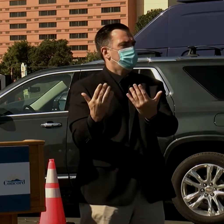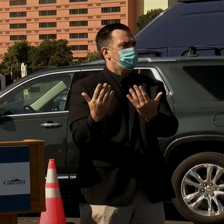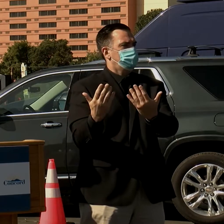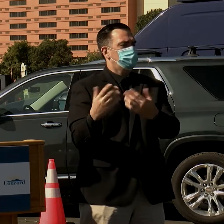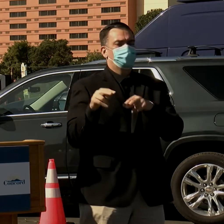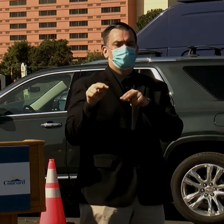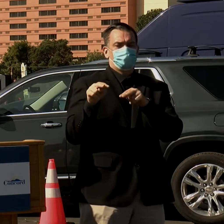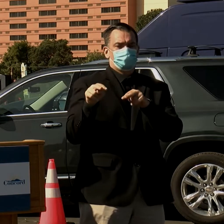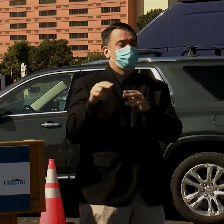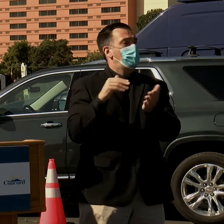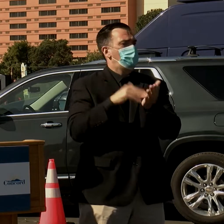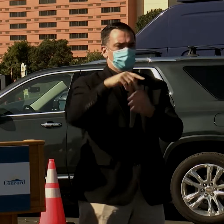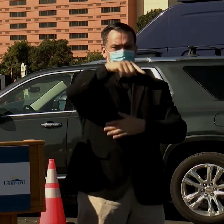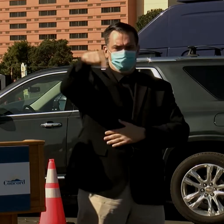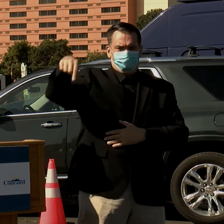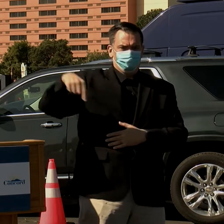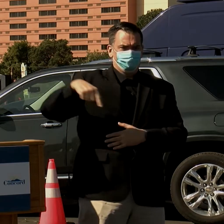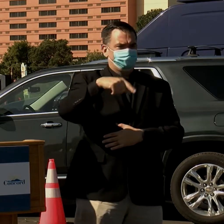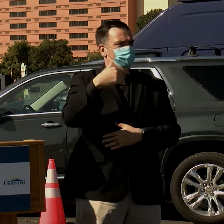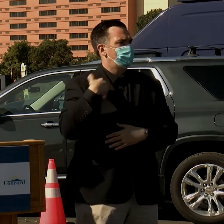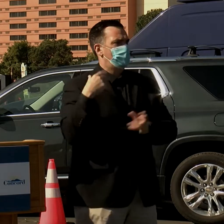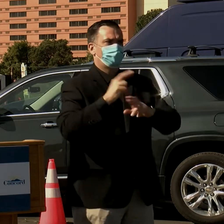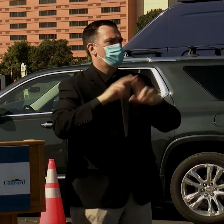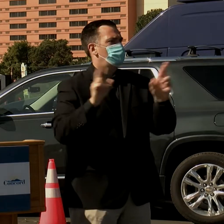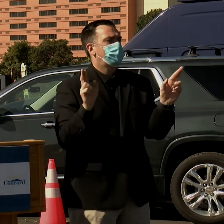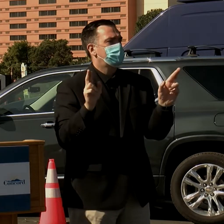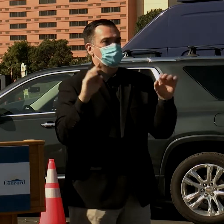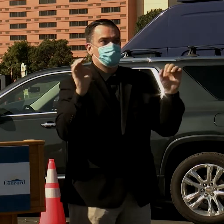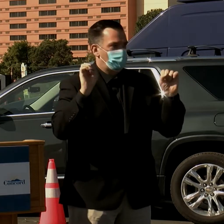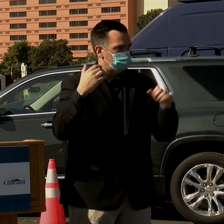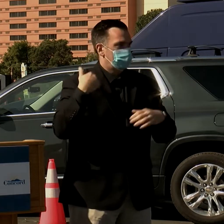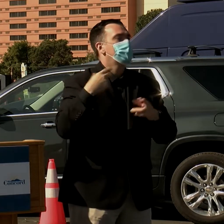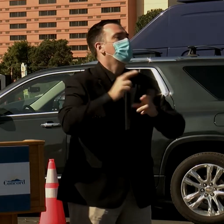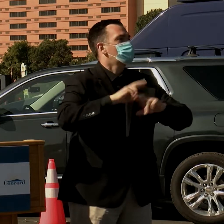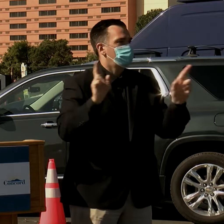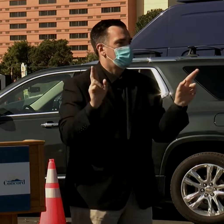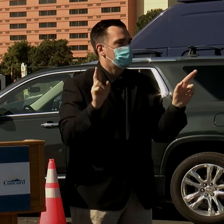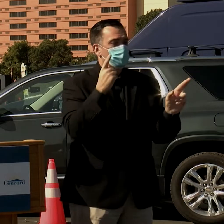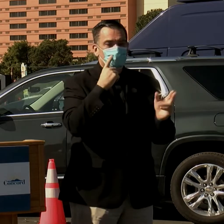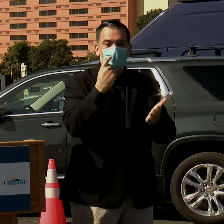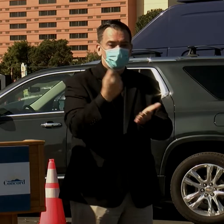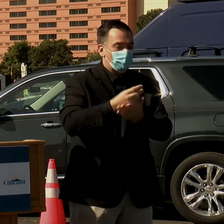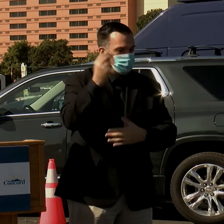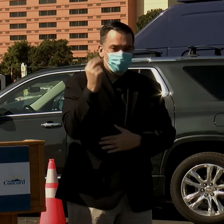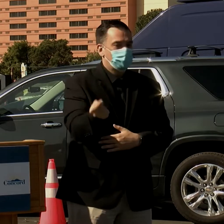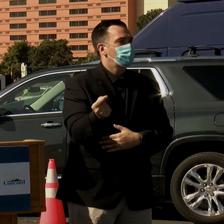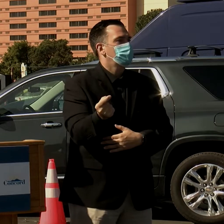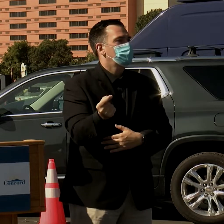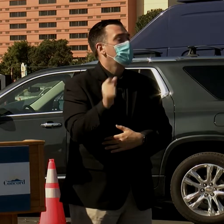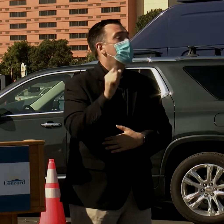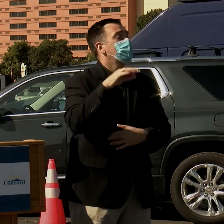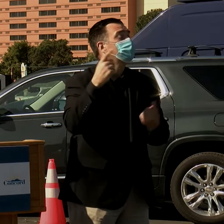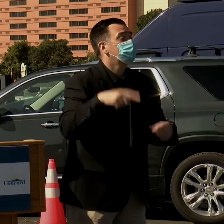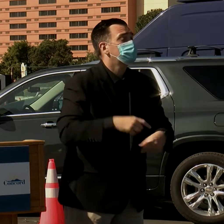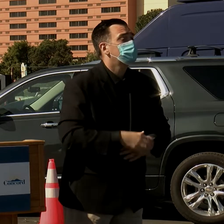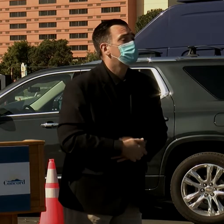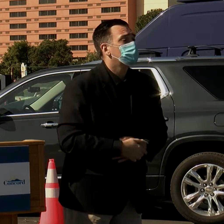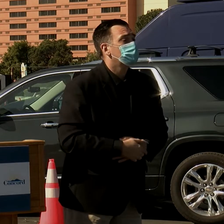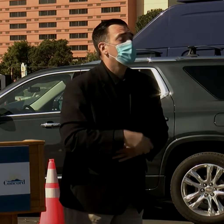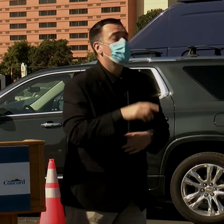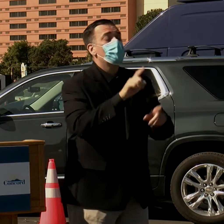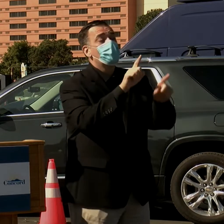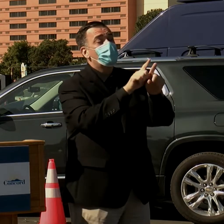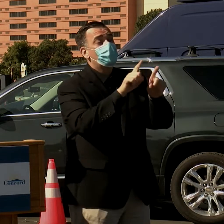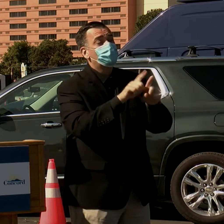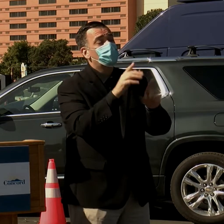and there's medical personnel, including emergency personnel, available to give them treatment right away. We also do a pre